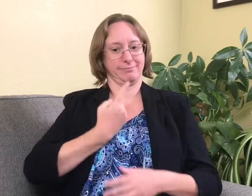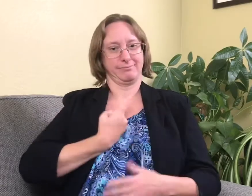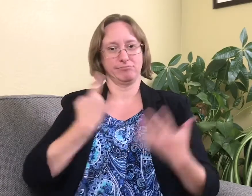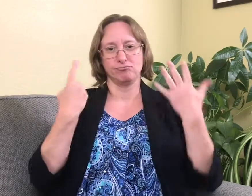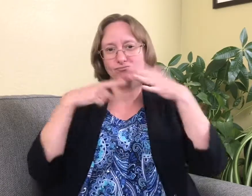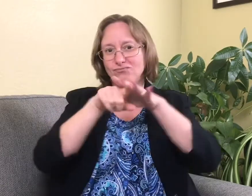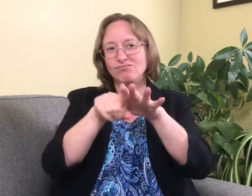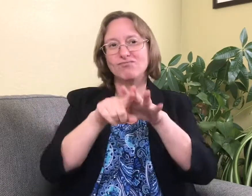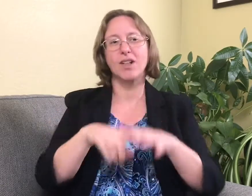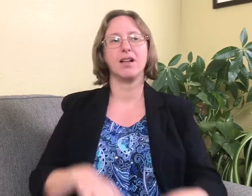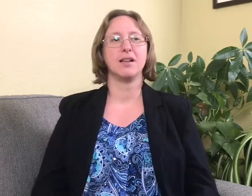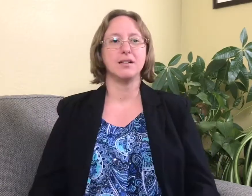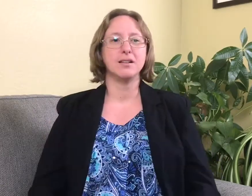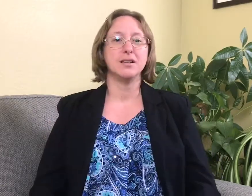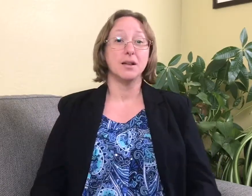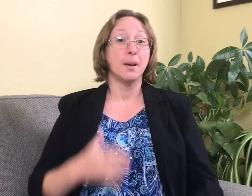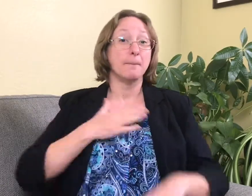mainstream program where I was the only deaf individual.